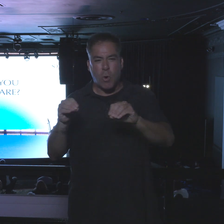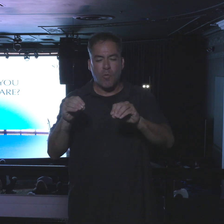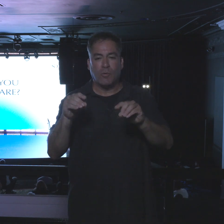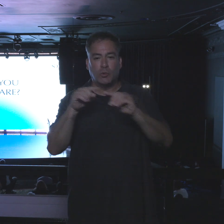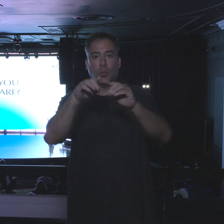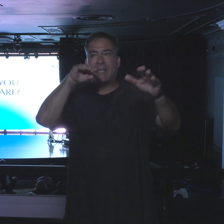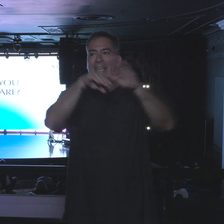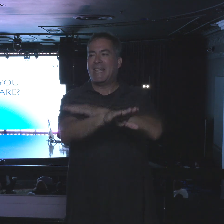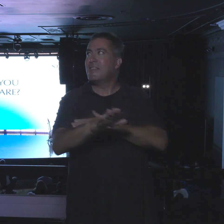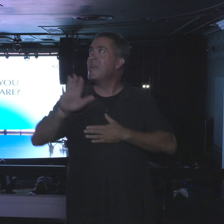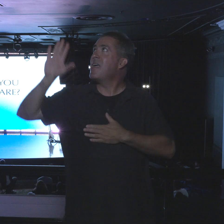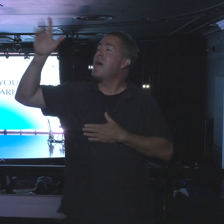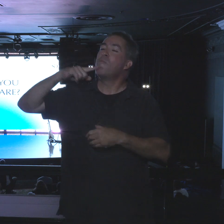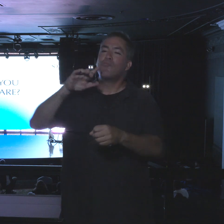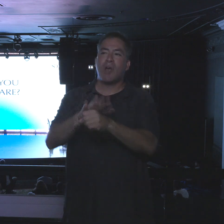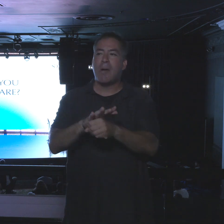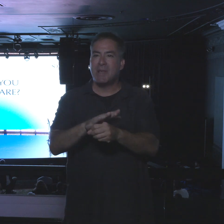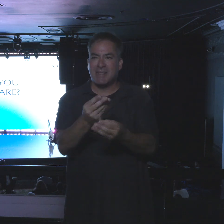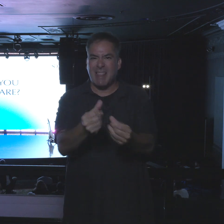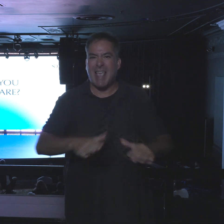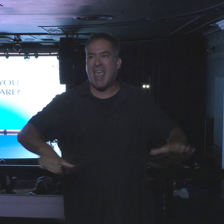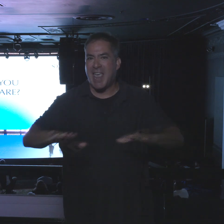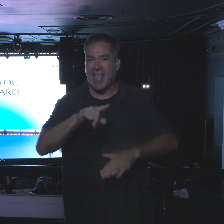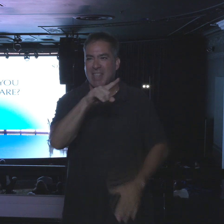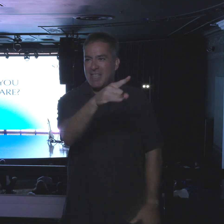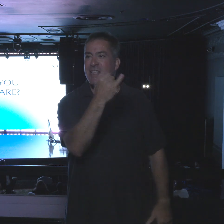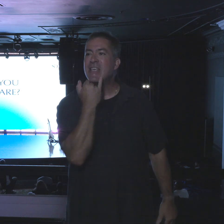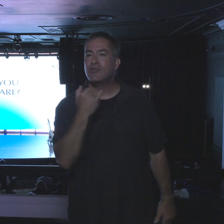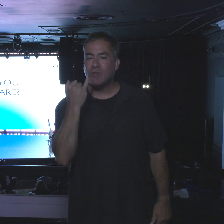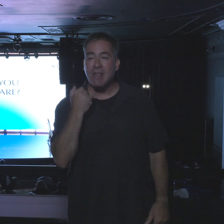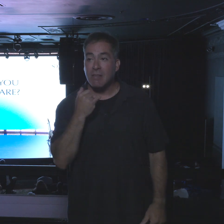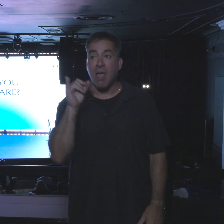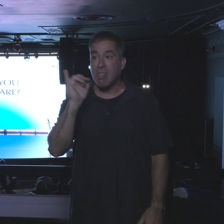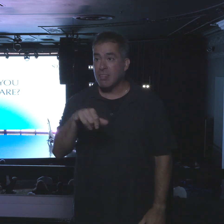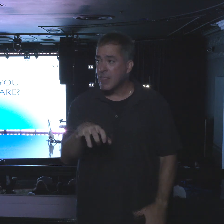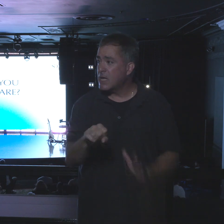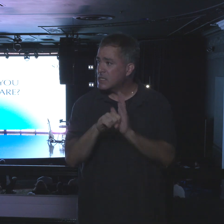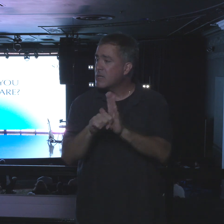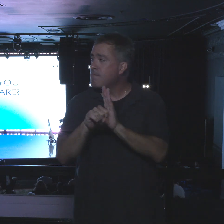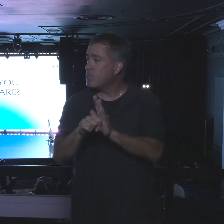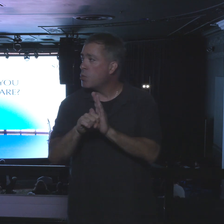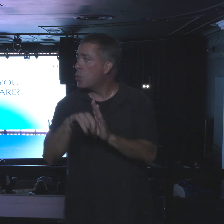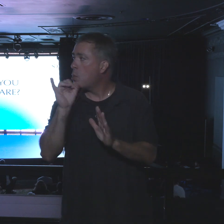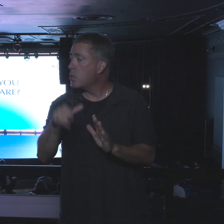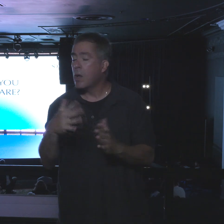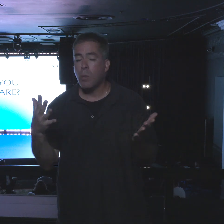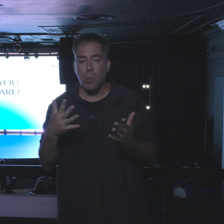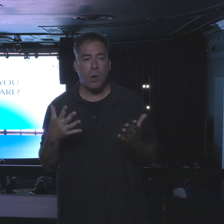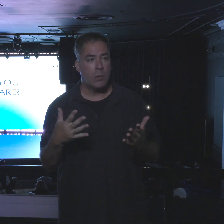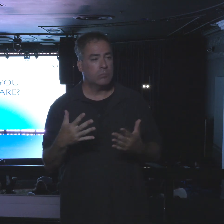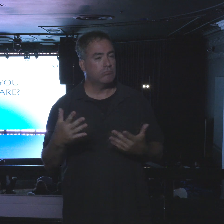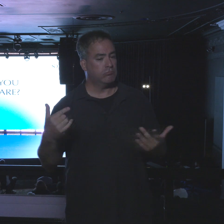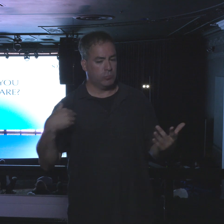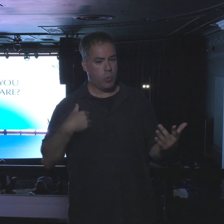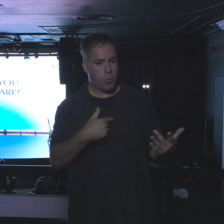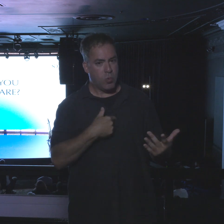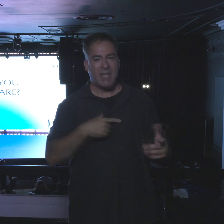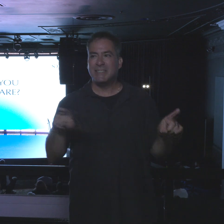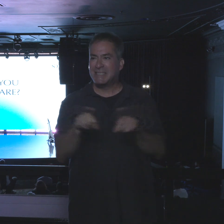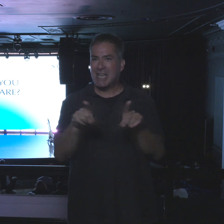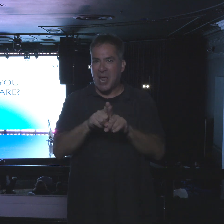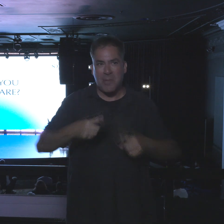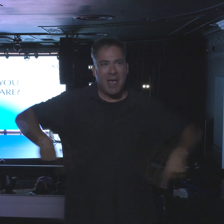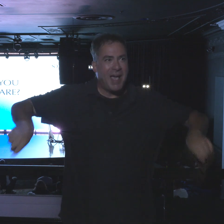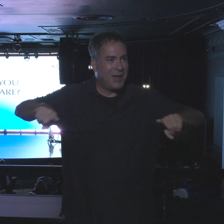brought into a new land. And of course, that is symbolic. That's typology. We were brought out